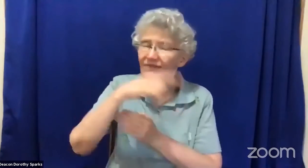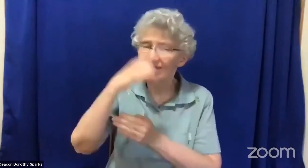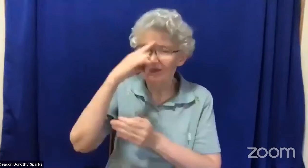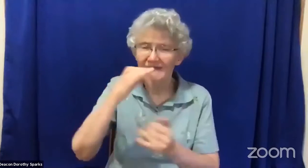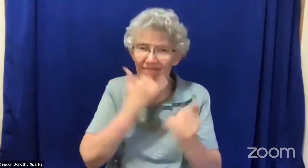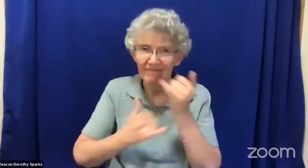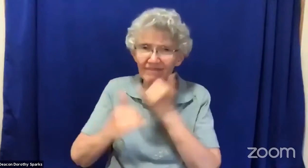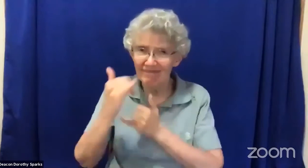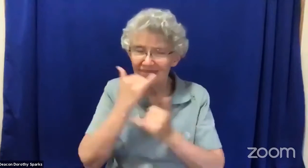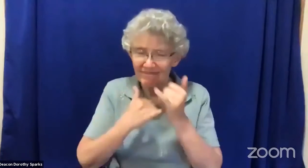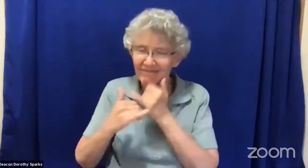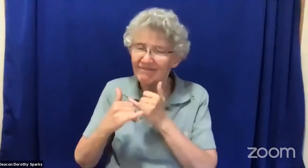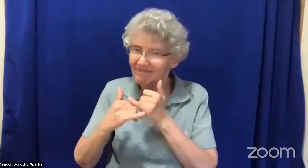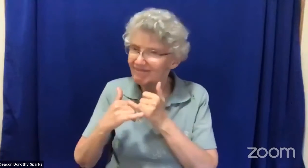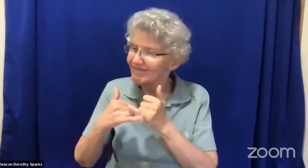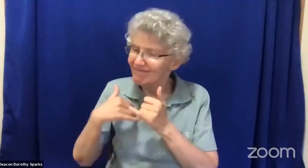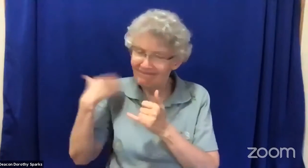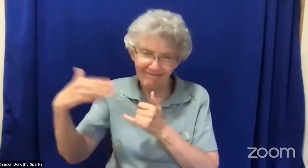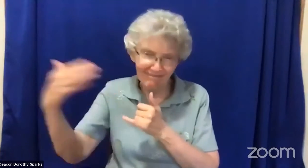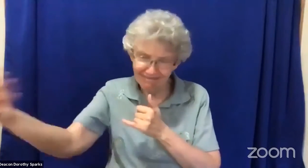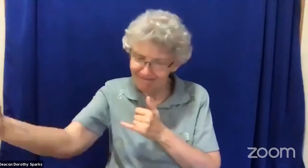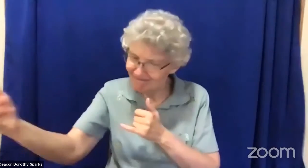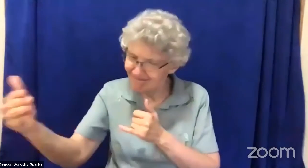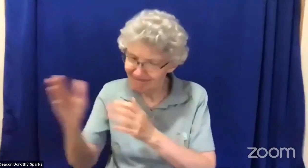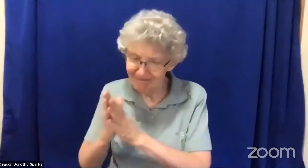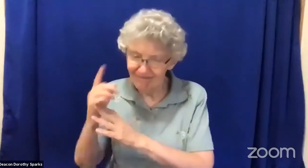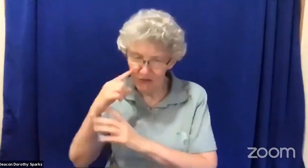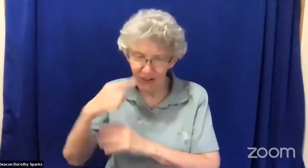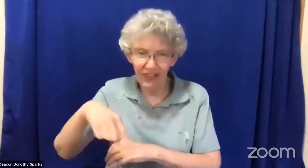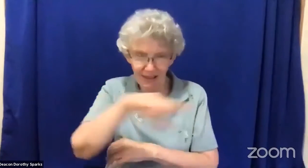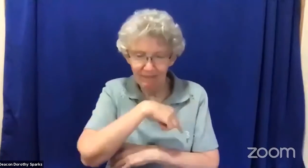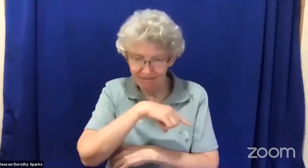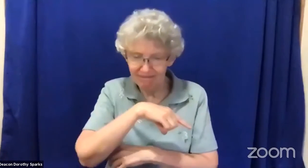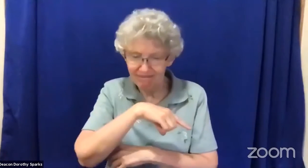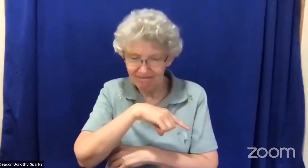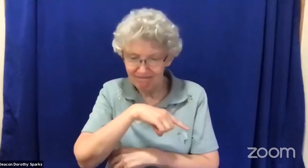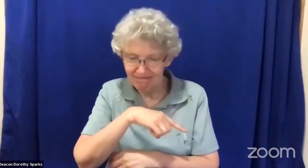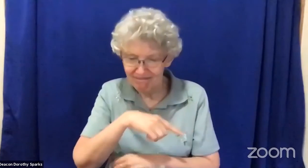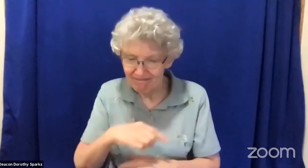as a way of asking God to forgive them of any wrongs that they might have done